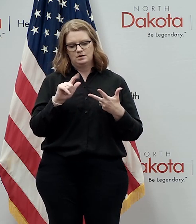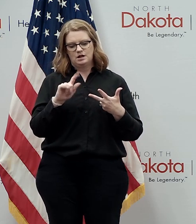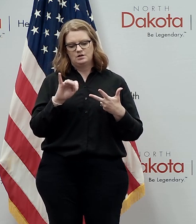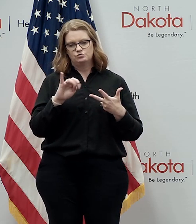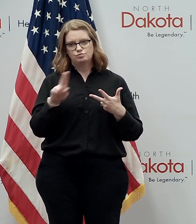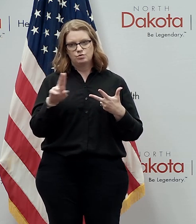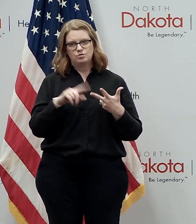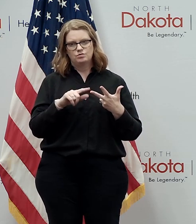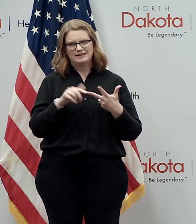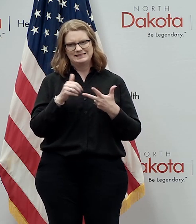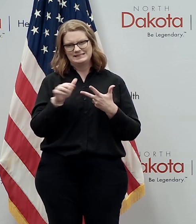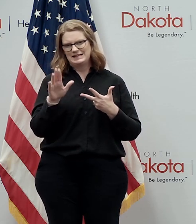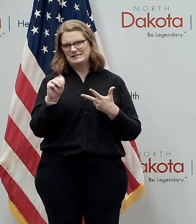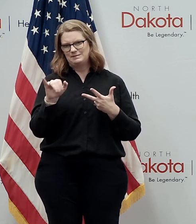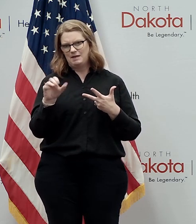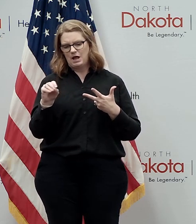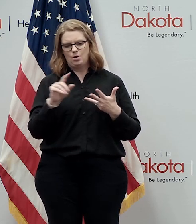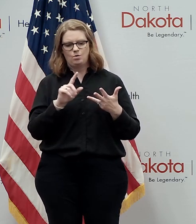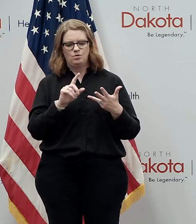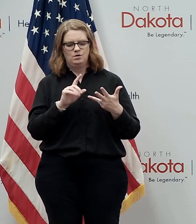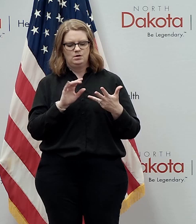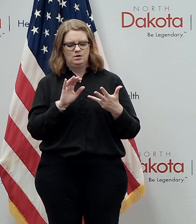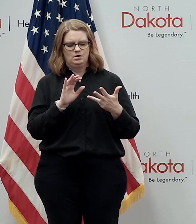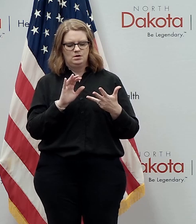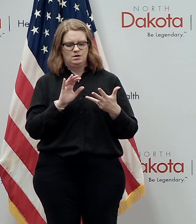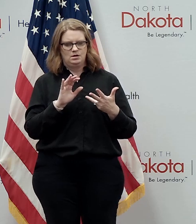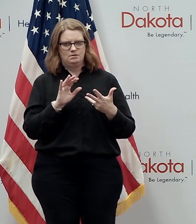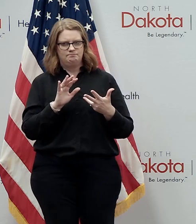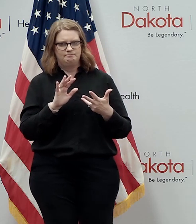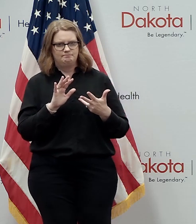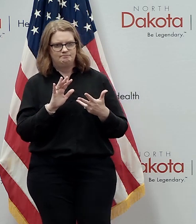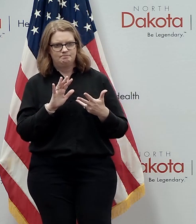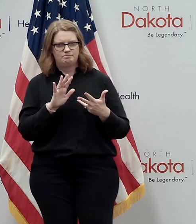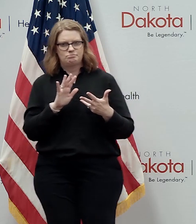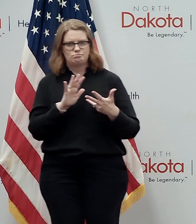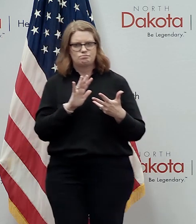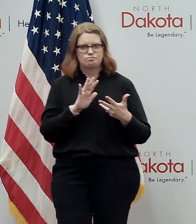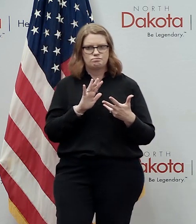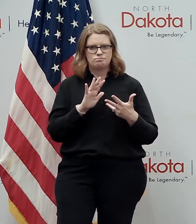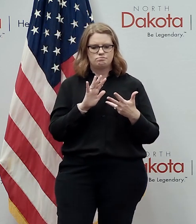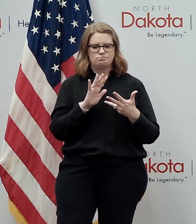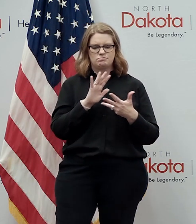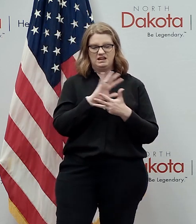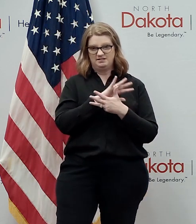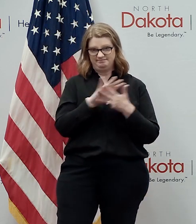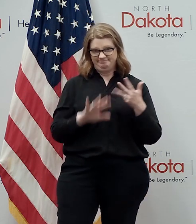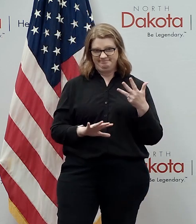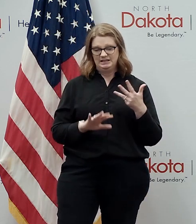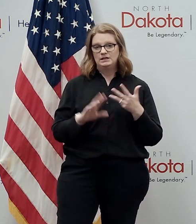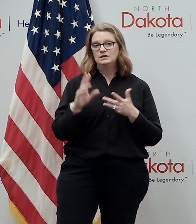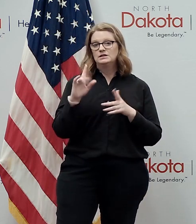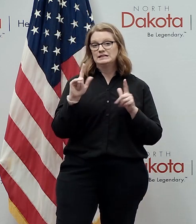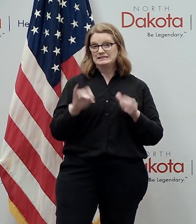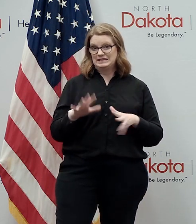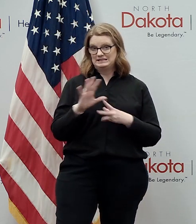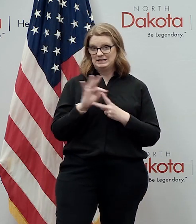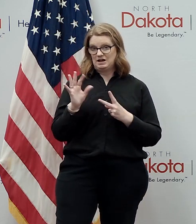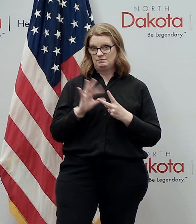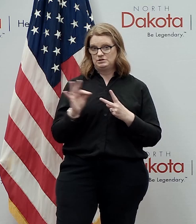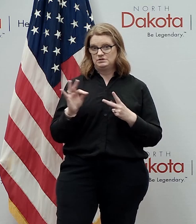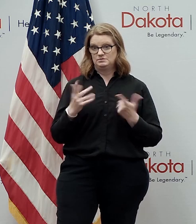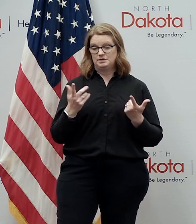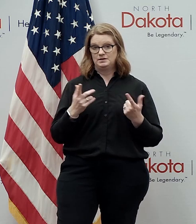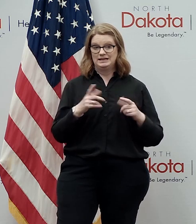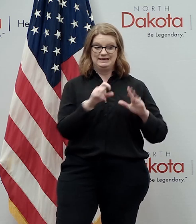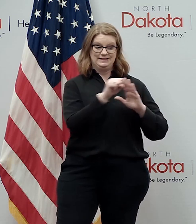the ability to send some down to Mayo. So we've got all of these, you know, testing options. But just even